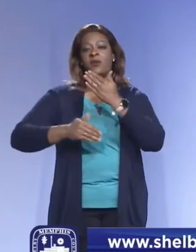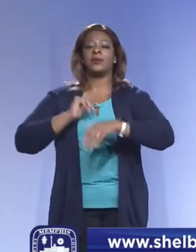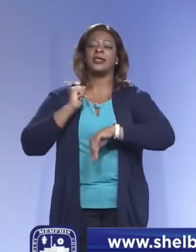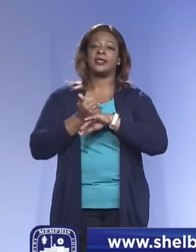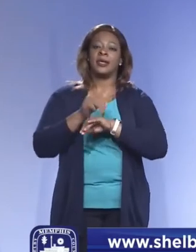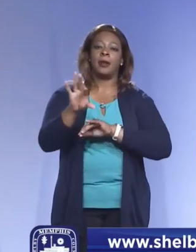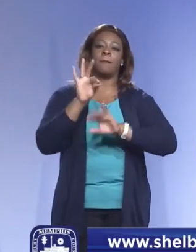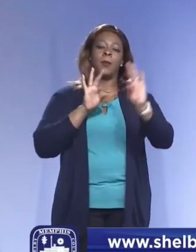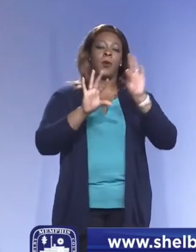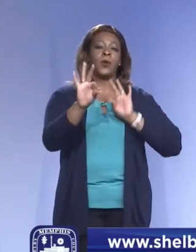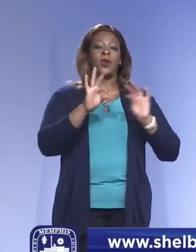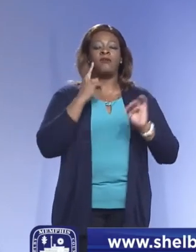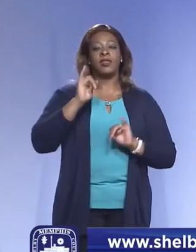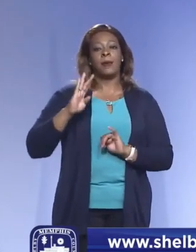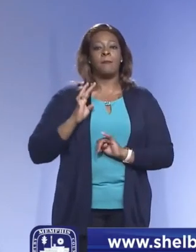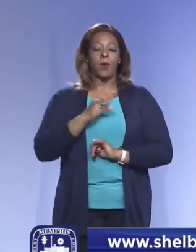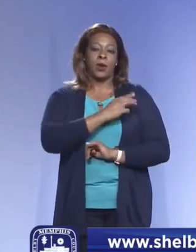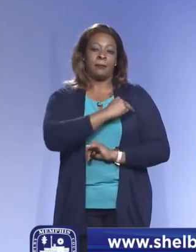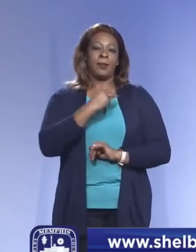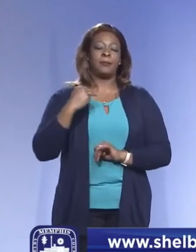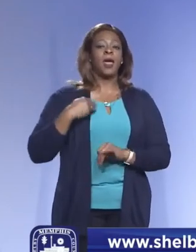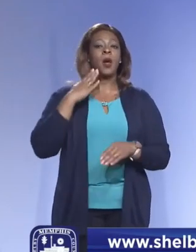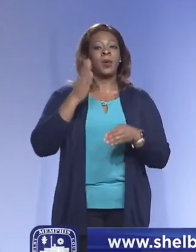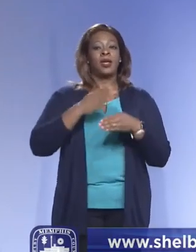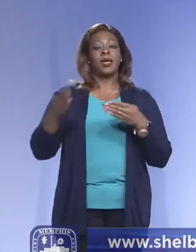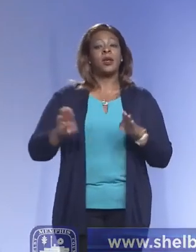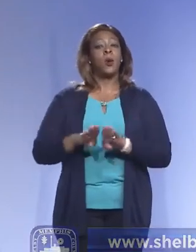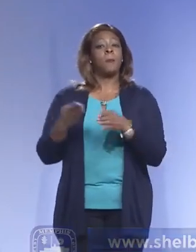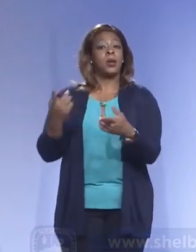appointments to that Board. And I'll end there and open it up for questions. lot. you'll see. go.